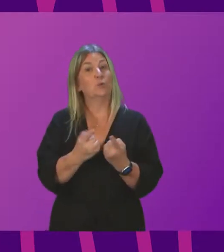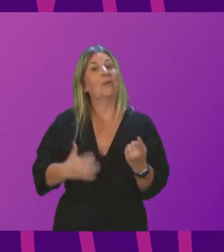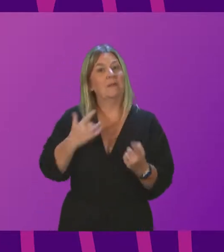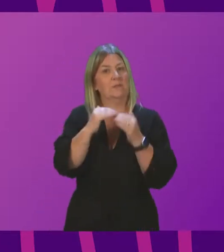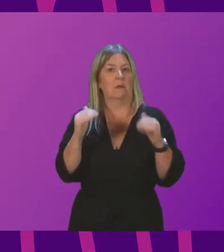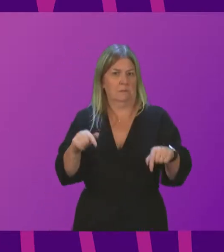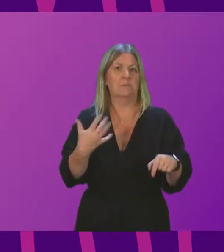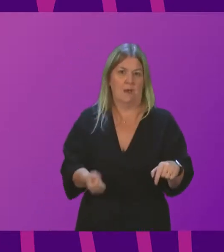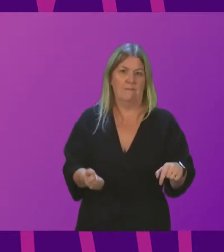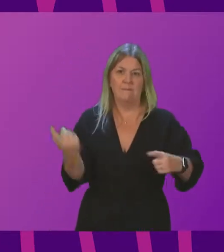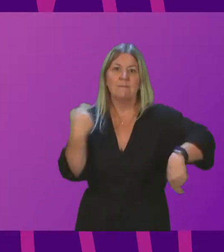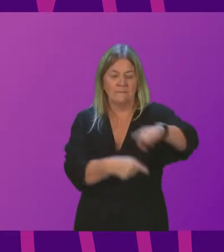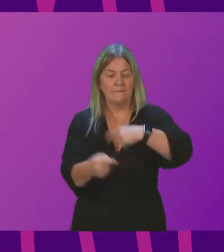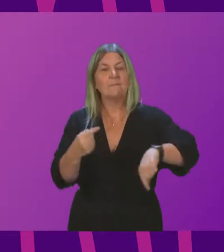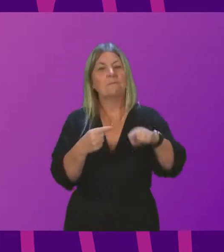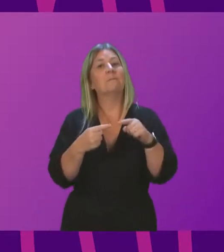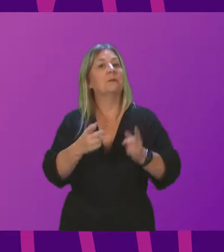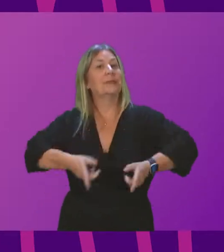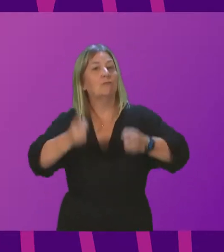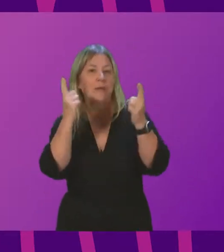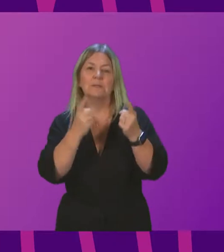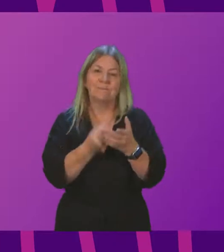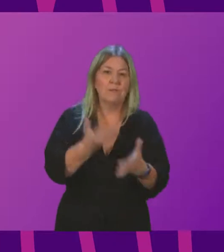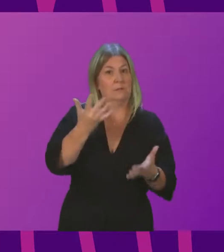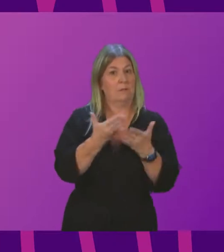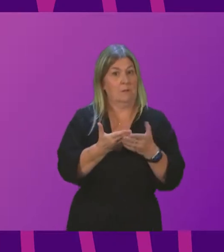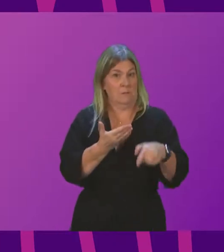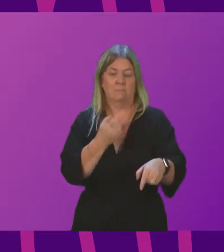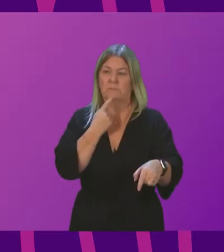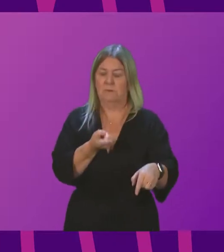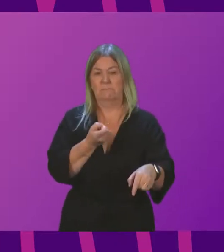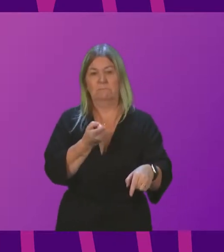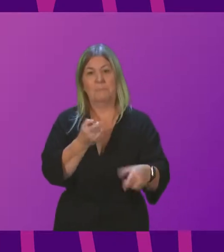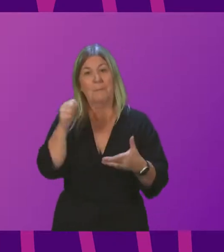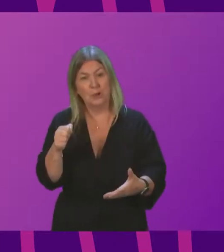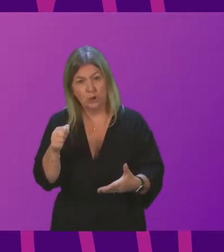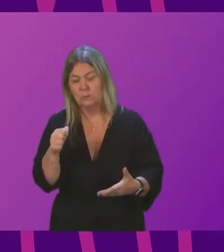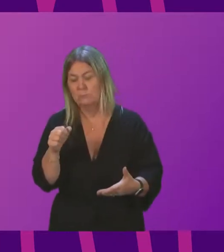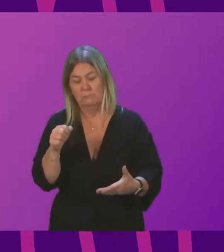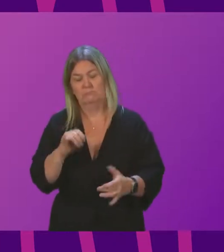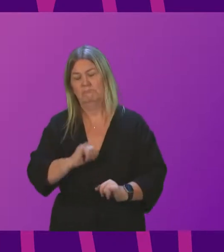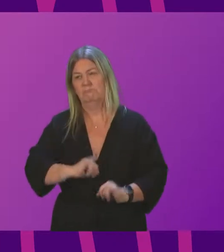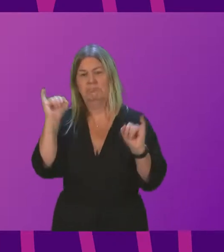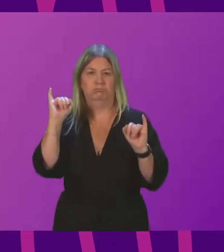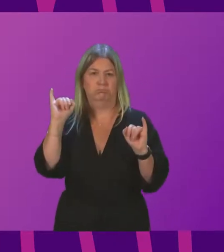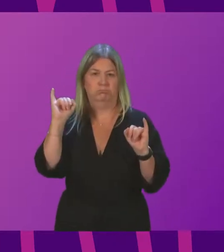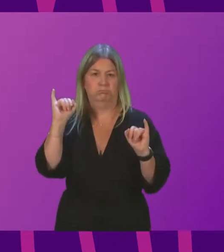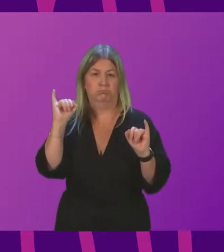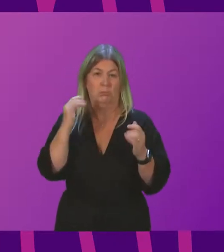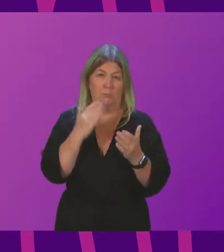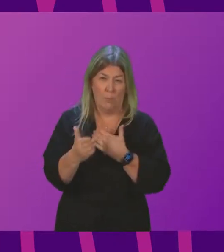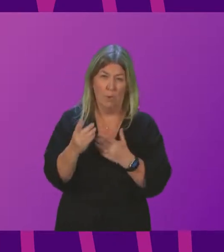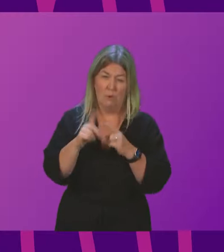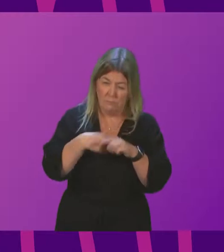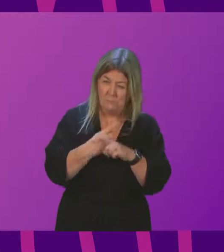standards, the director of the Institute for Fiscal Studies said yesterday about the budget, this is actually awful. More years of real